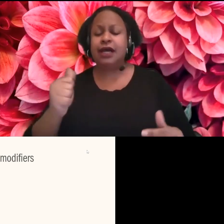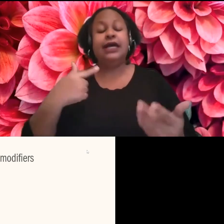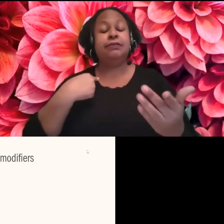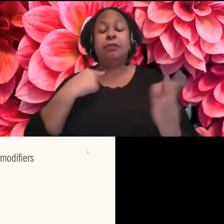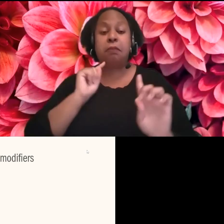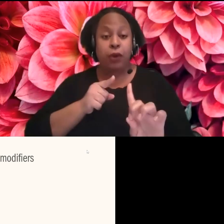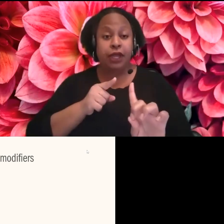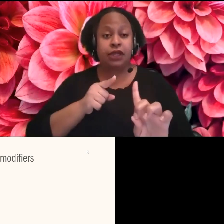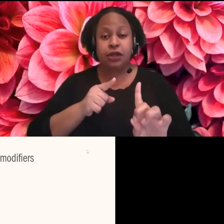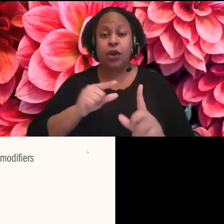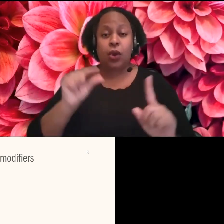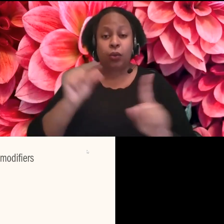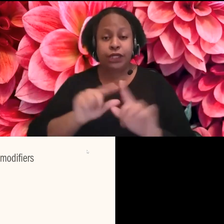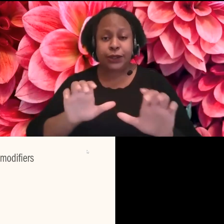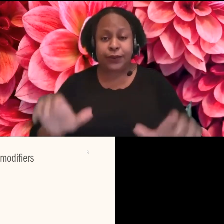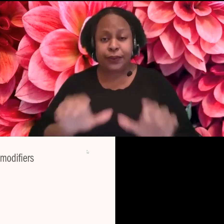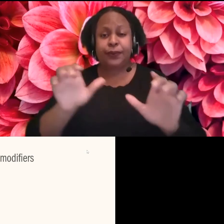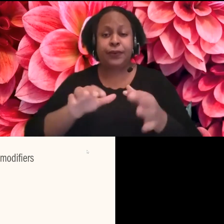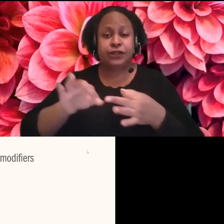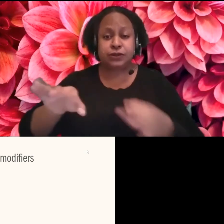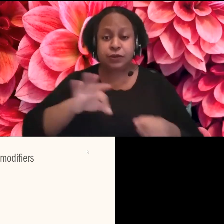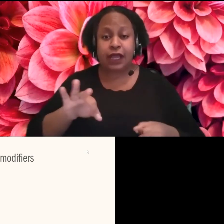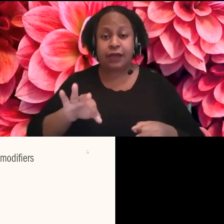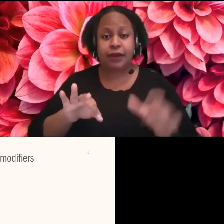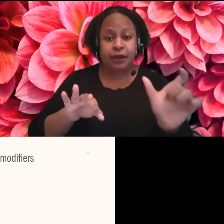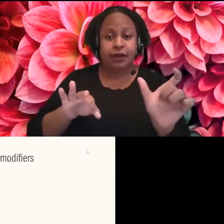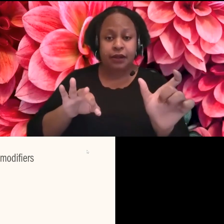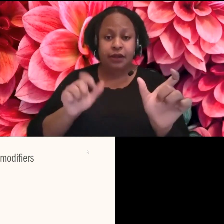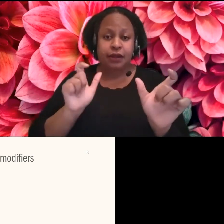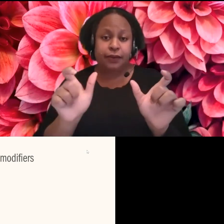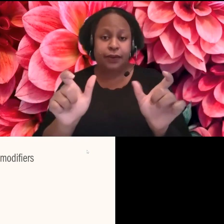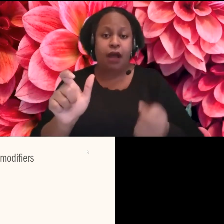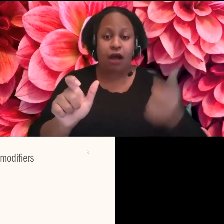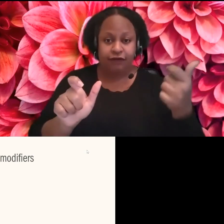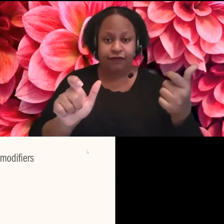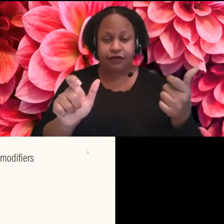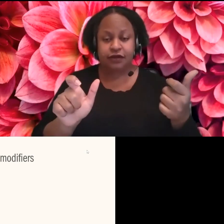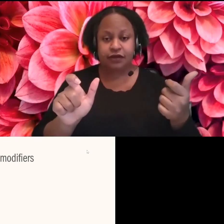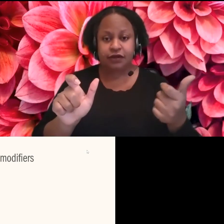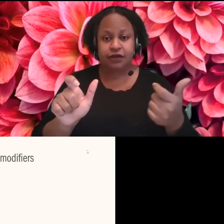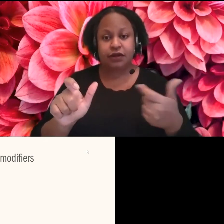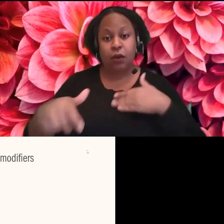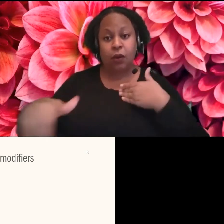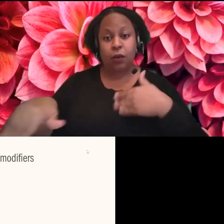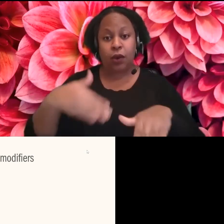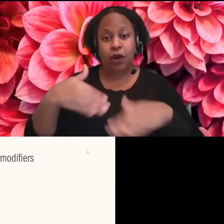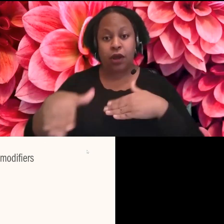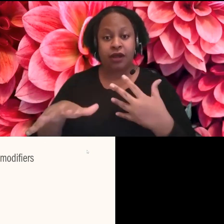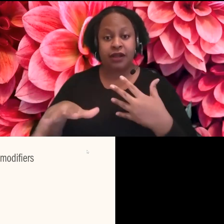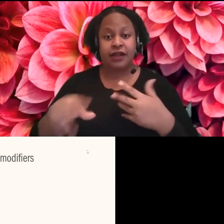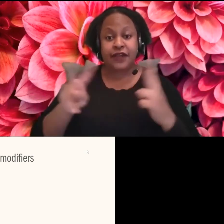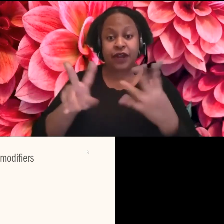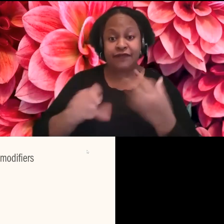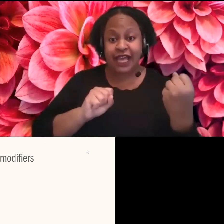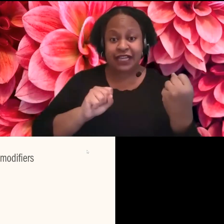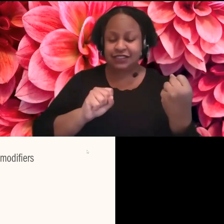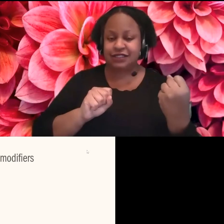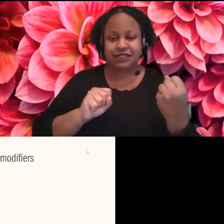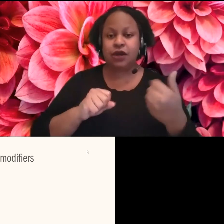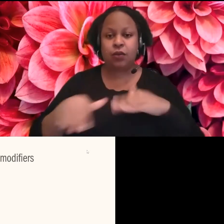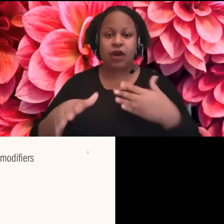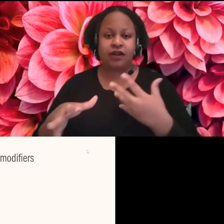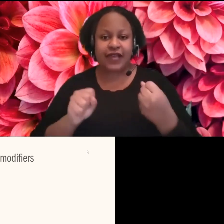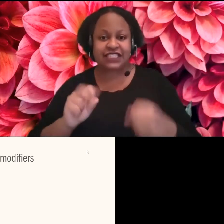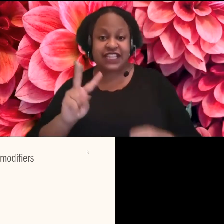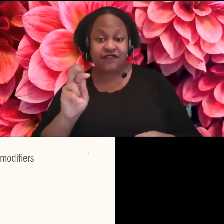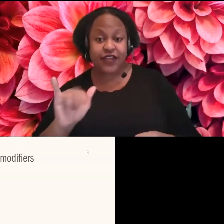I think I was having a moment there. Um, but we don't really need them. Um, and I know for myself, a lot